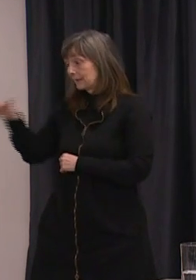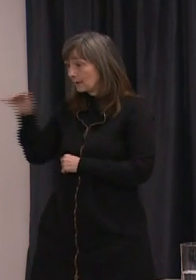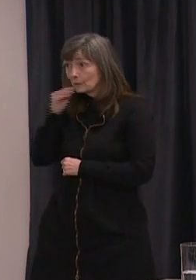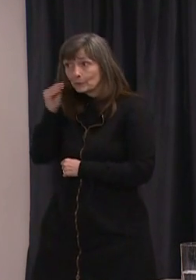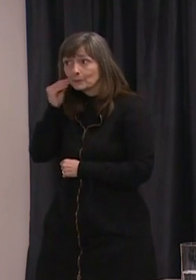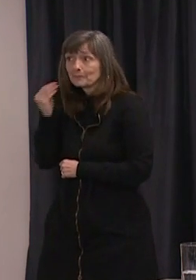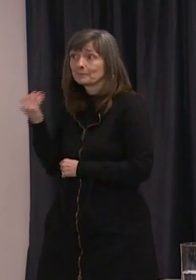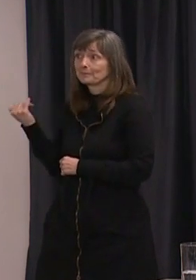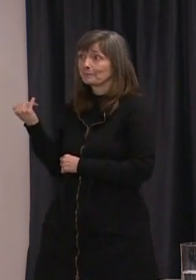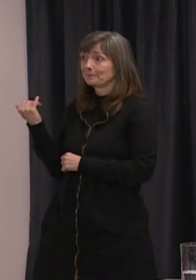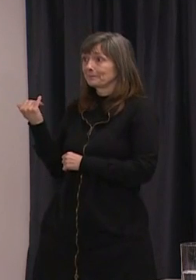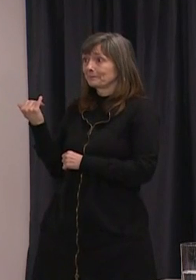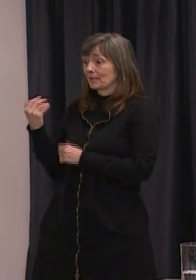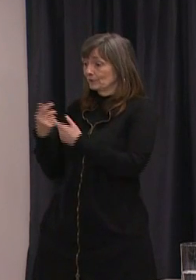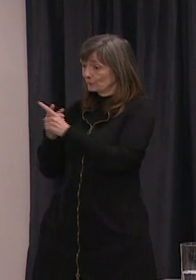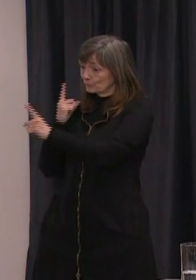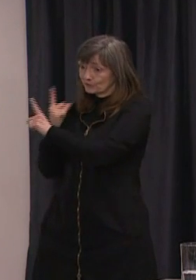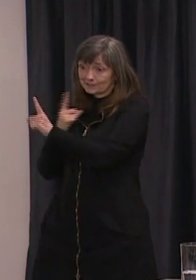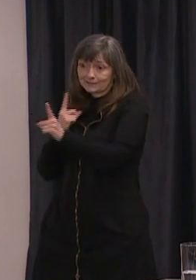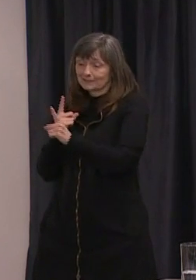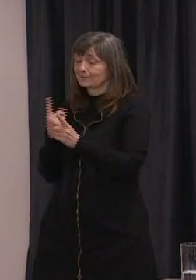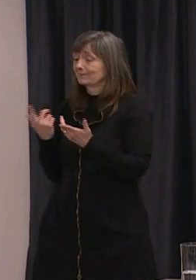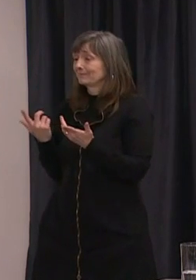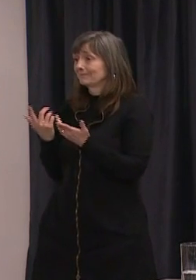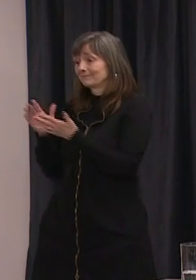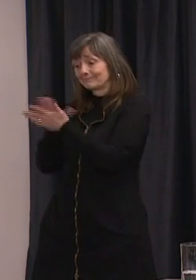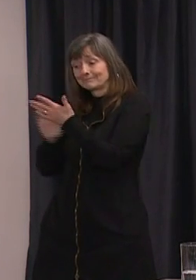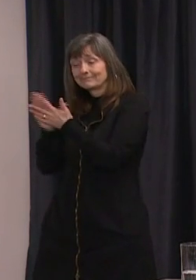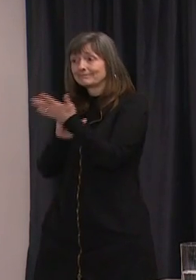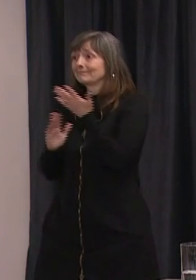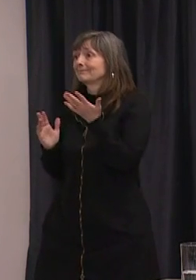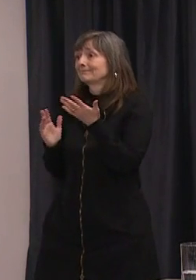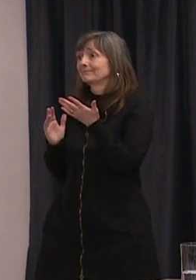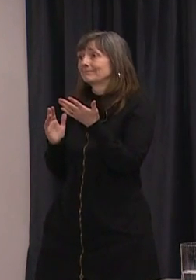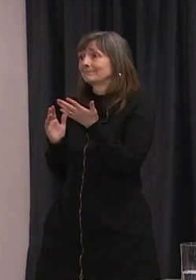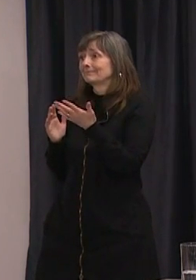avoid touching your face all of those same types of things